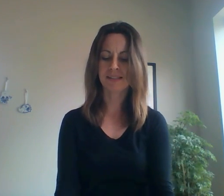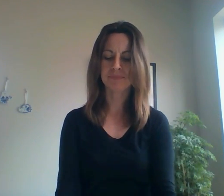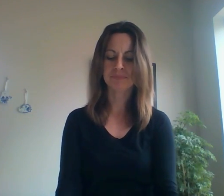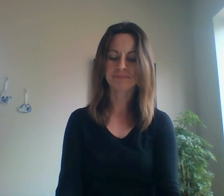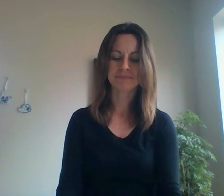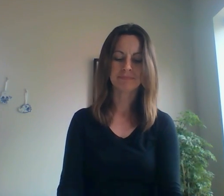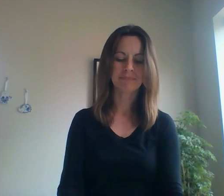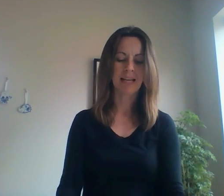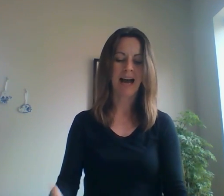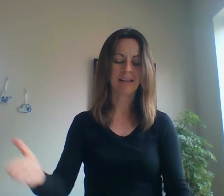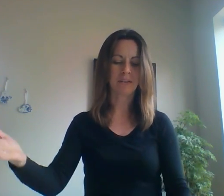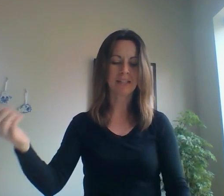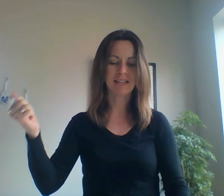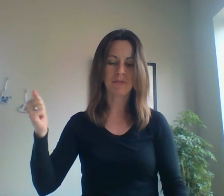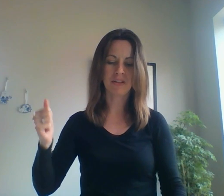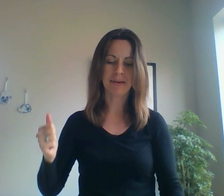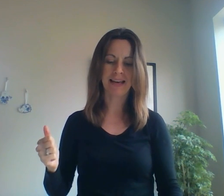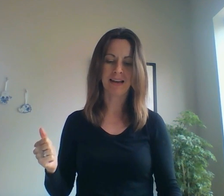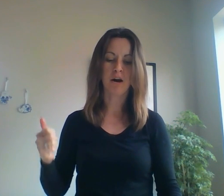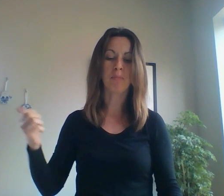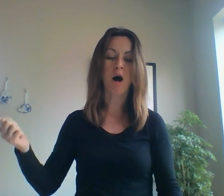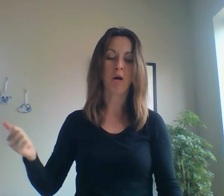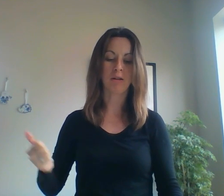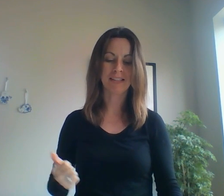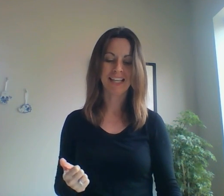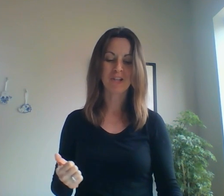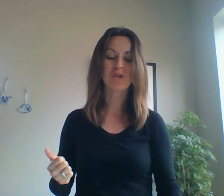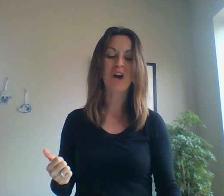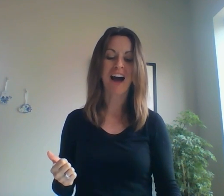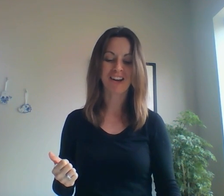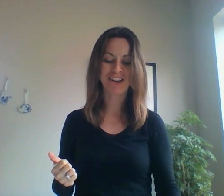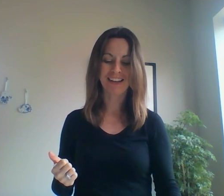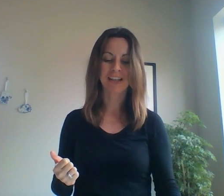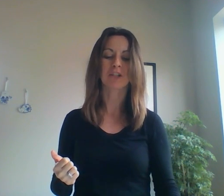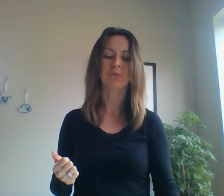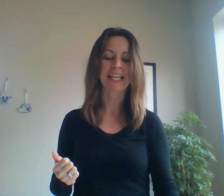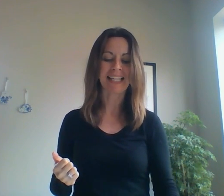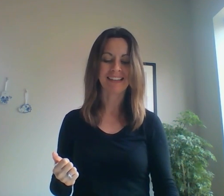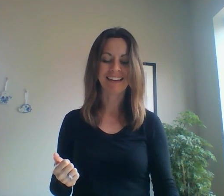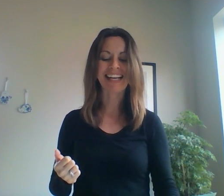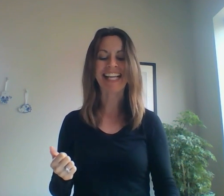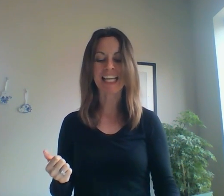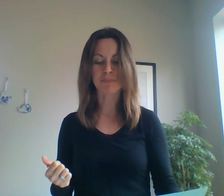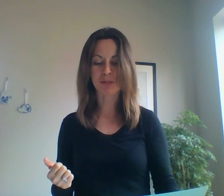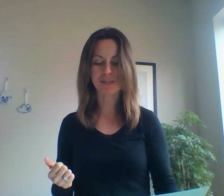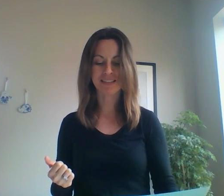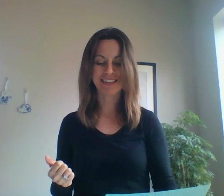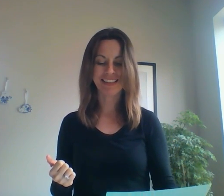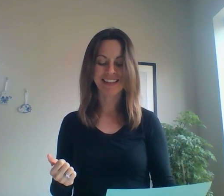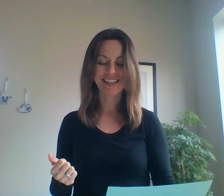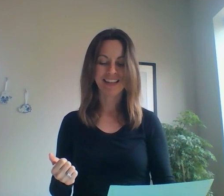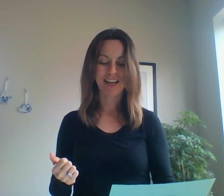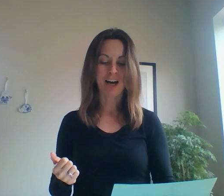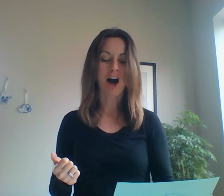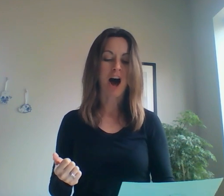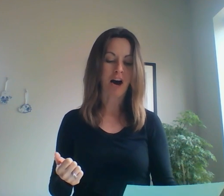I'll read some of them again. Bold. Truck. Green. Clips. Hard.